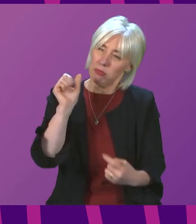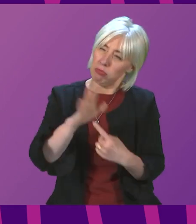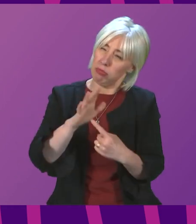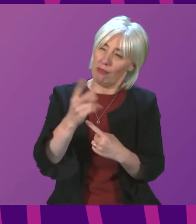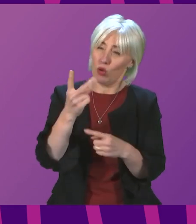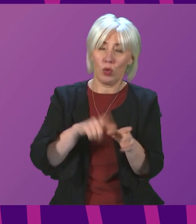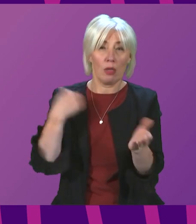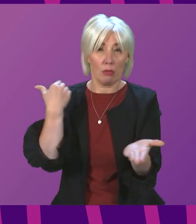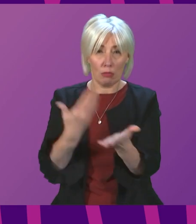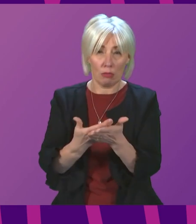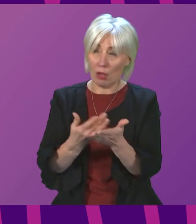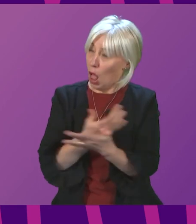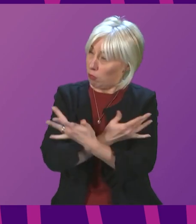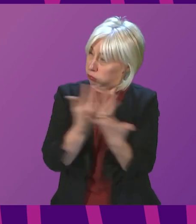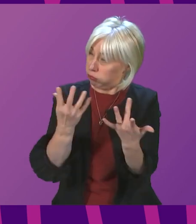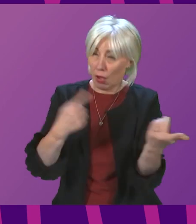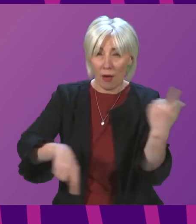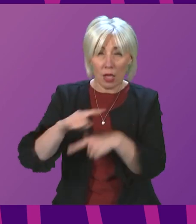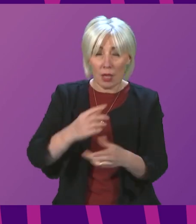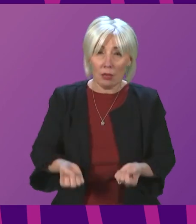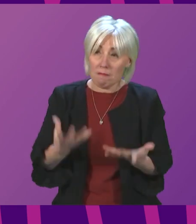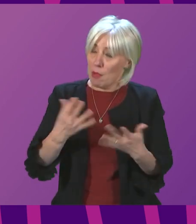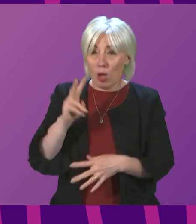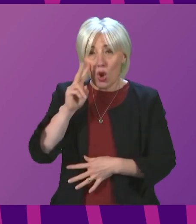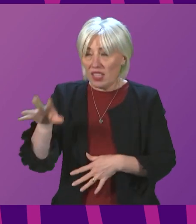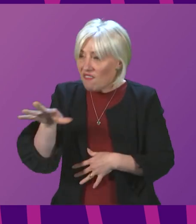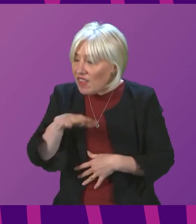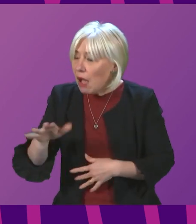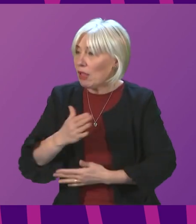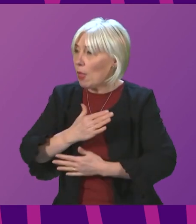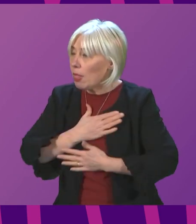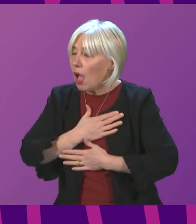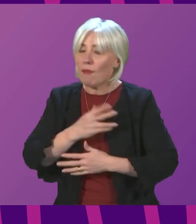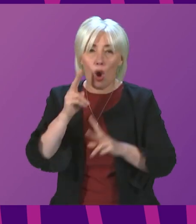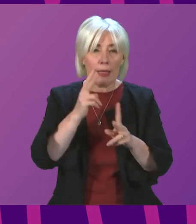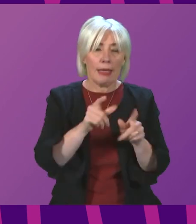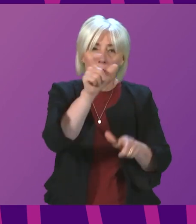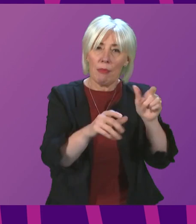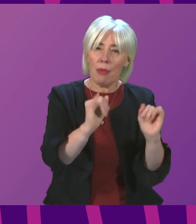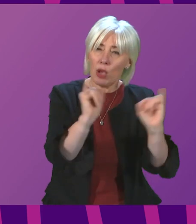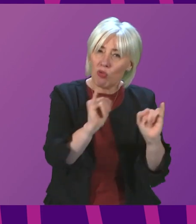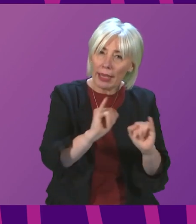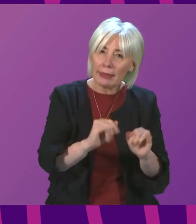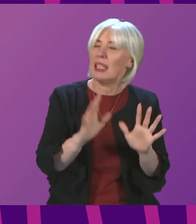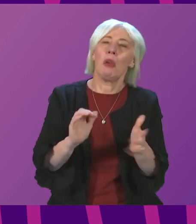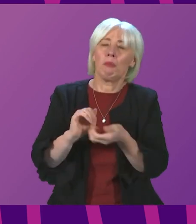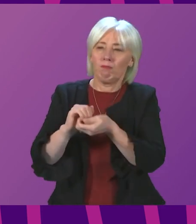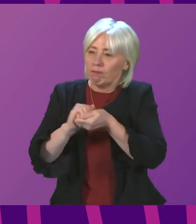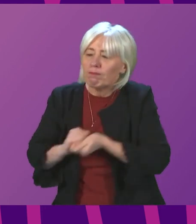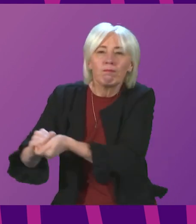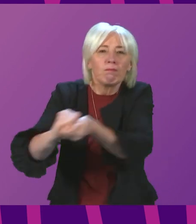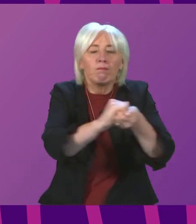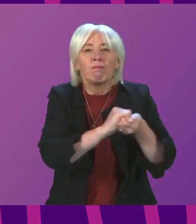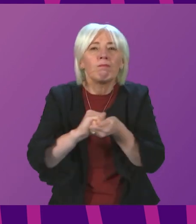time, so many of us have made sacrifices, not seeing loved ones and not visiting those in crisis. But the level of solidarity shown by the